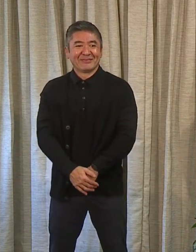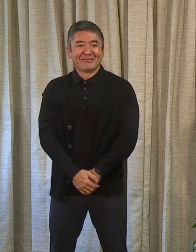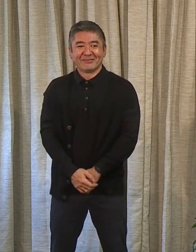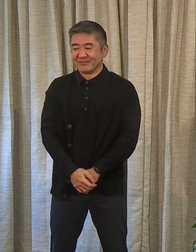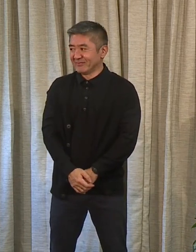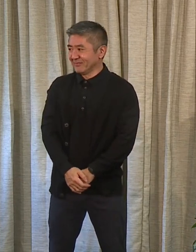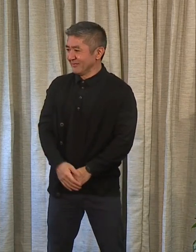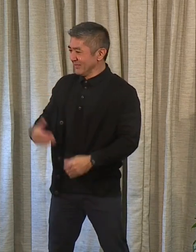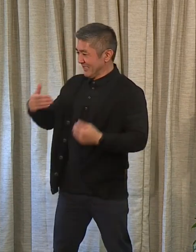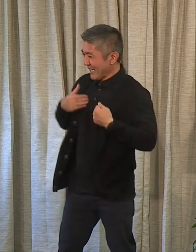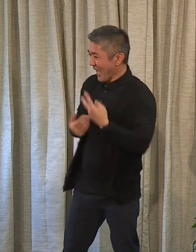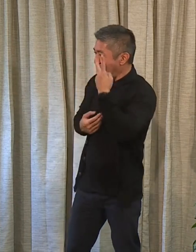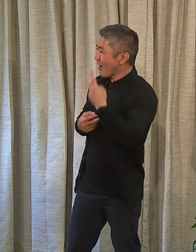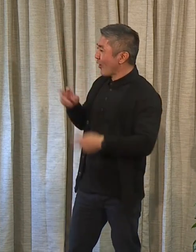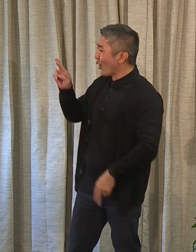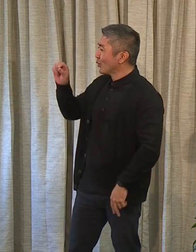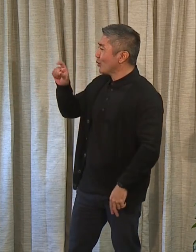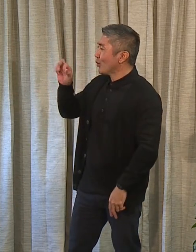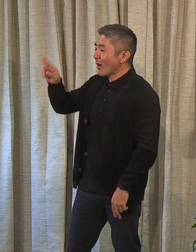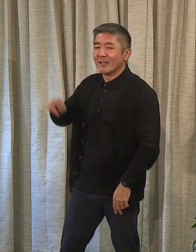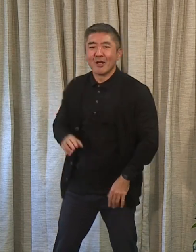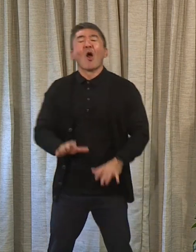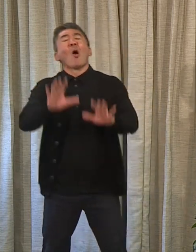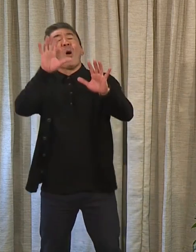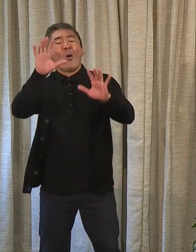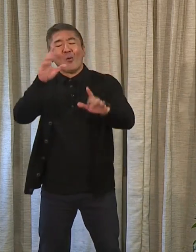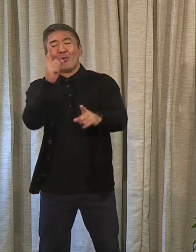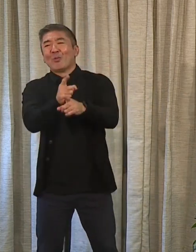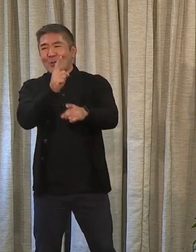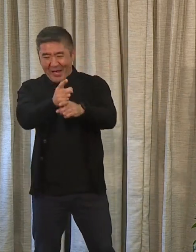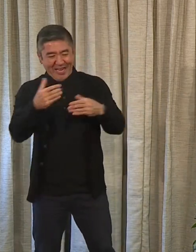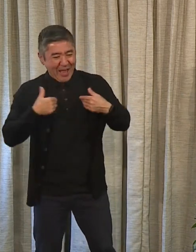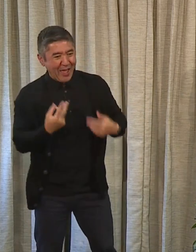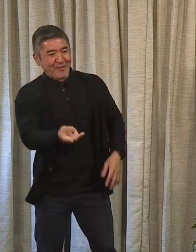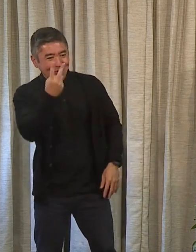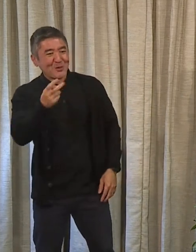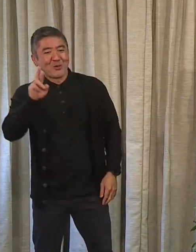There's two of us, Mayor. No. Okay. Roger Moore. That's right. There's two.